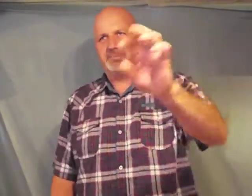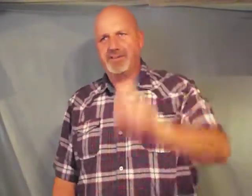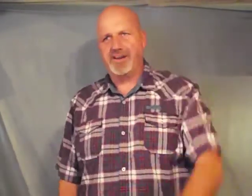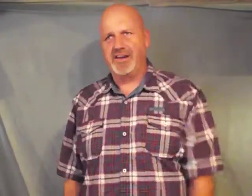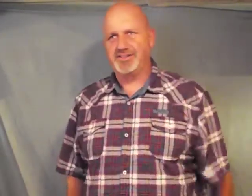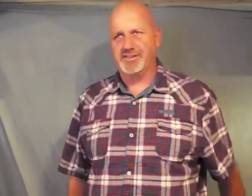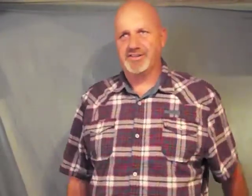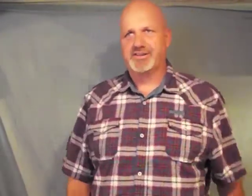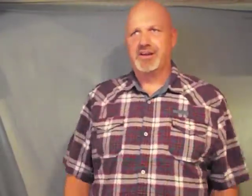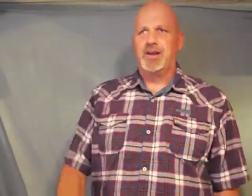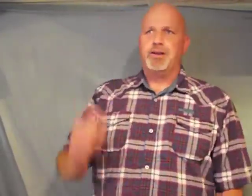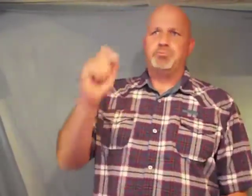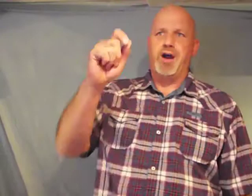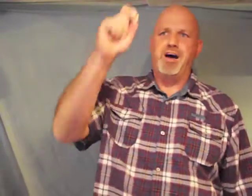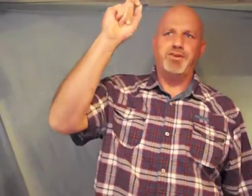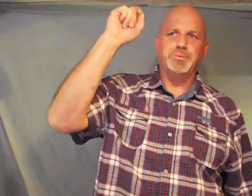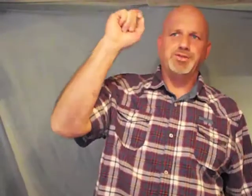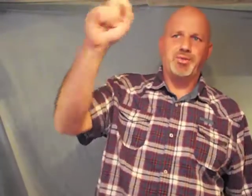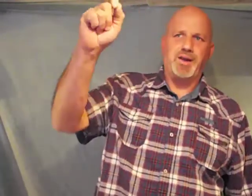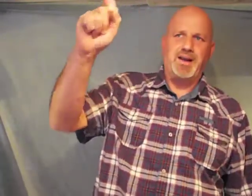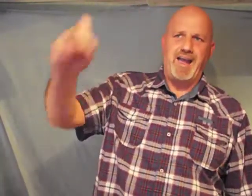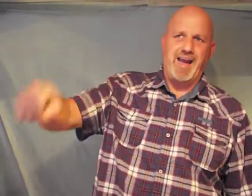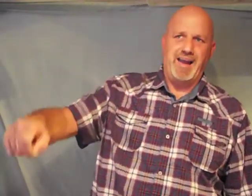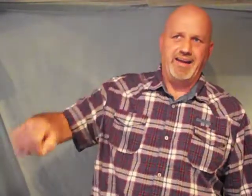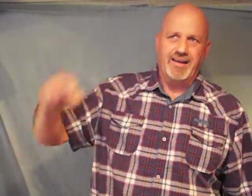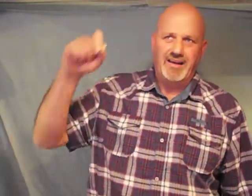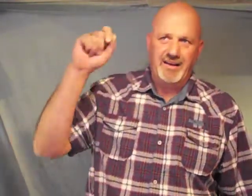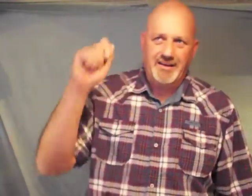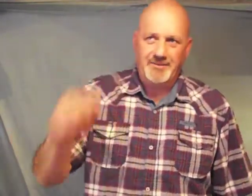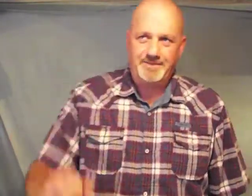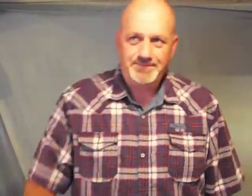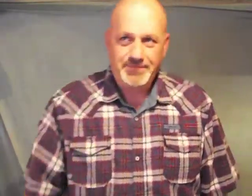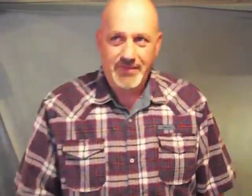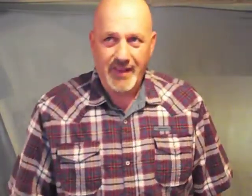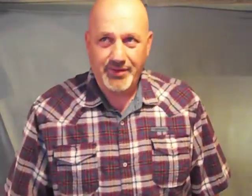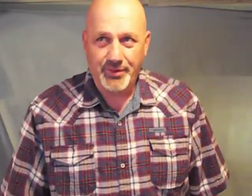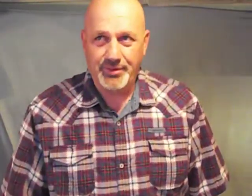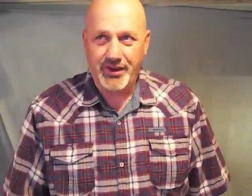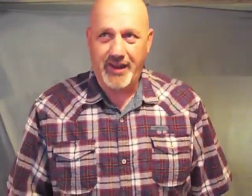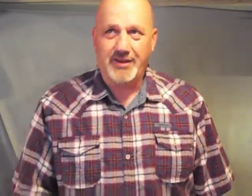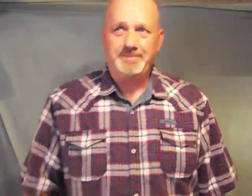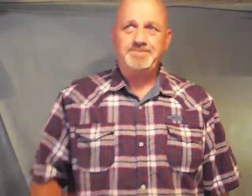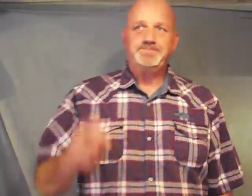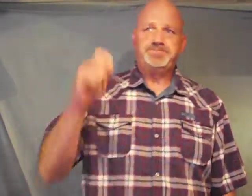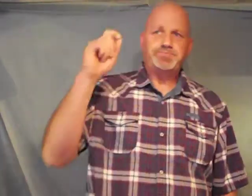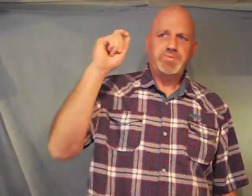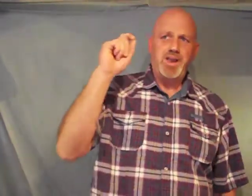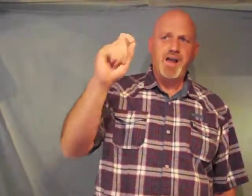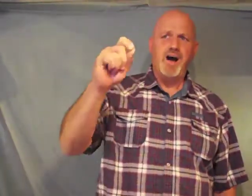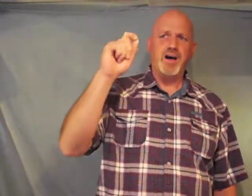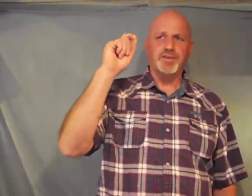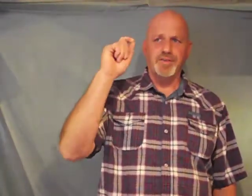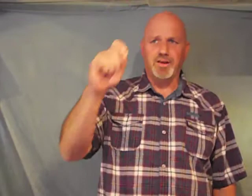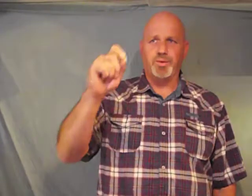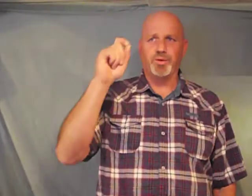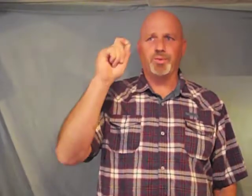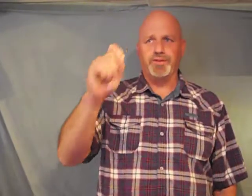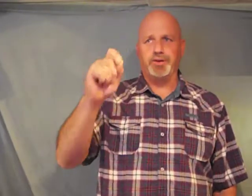possessions Proverbs 3 9 through 10 honor the Lord with your